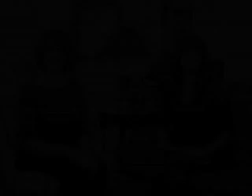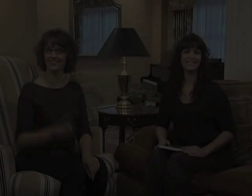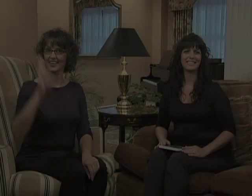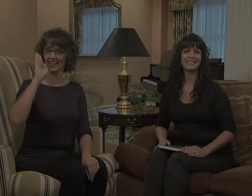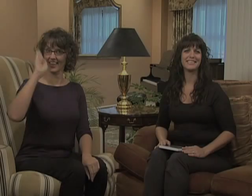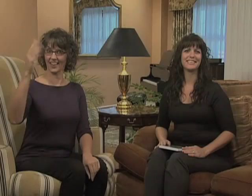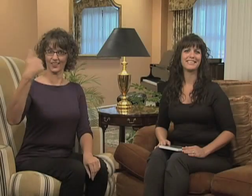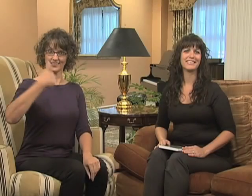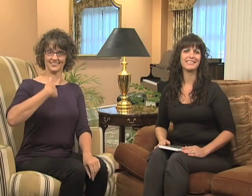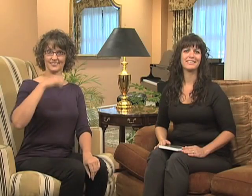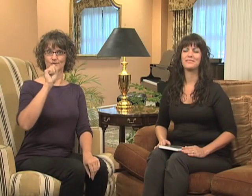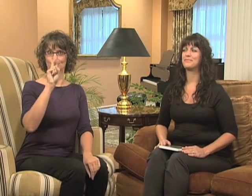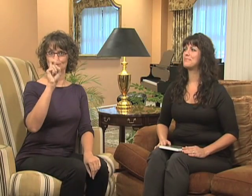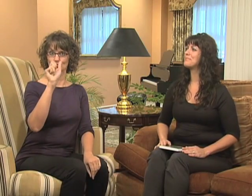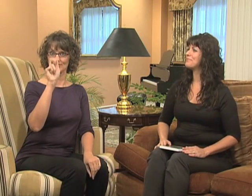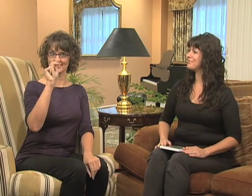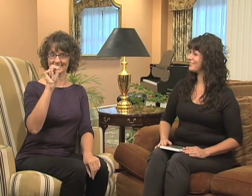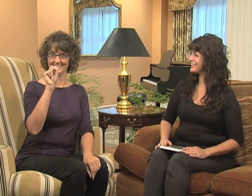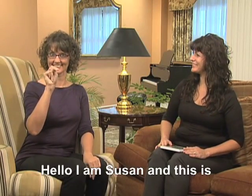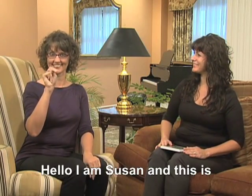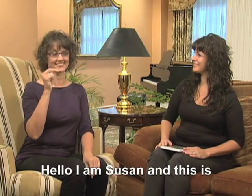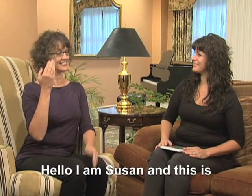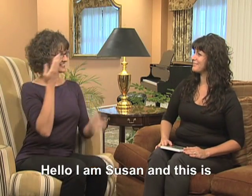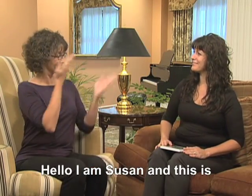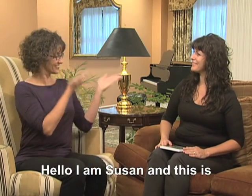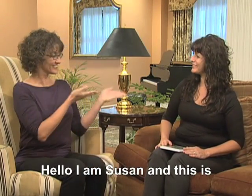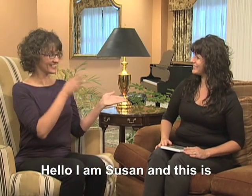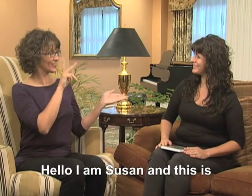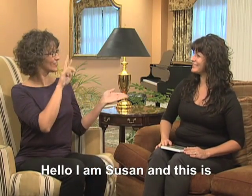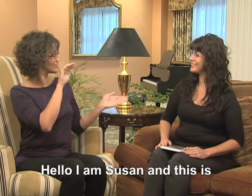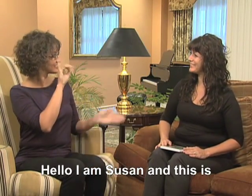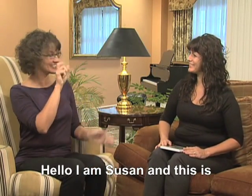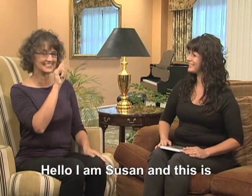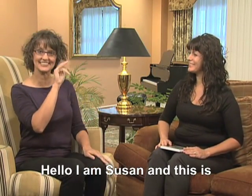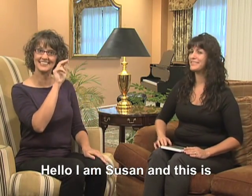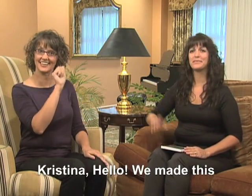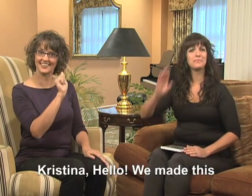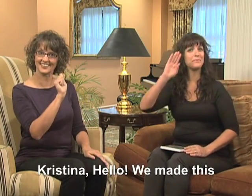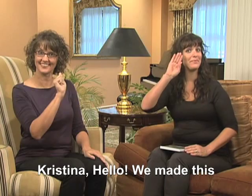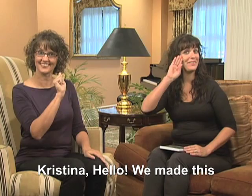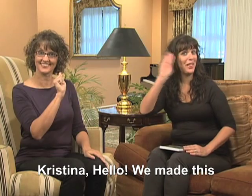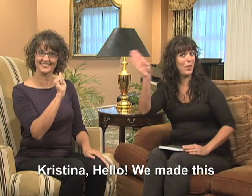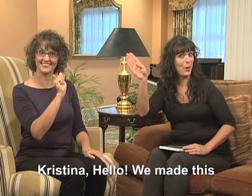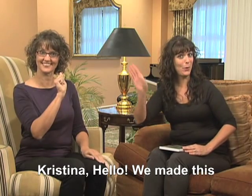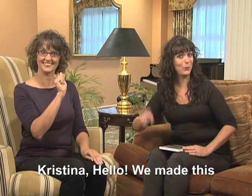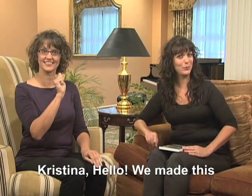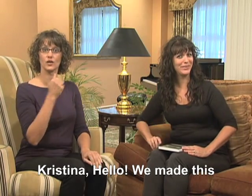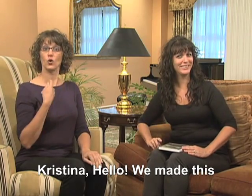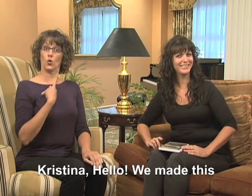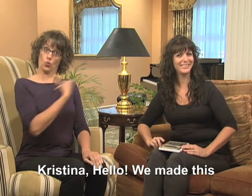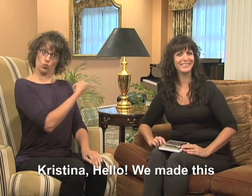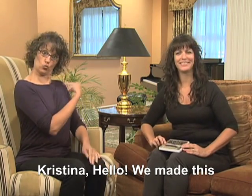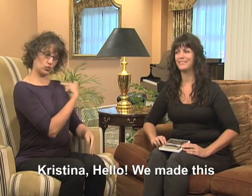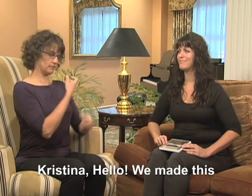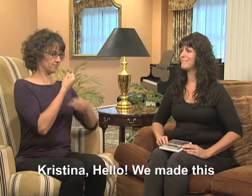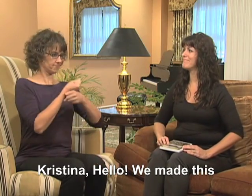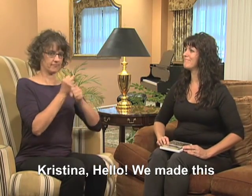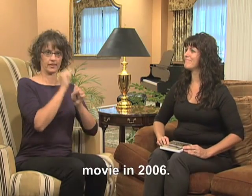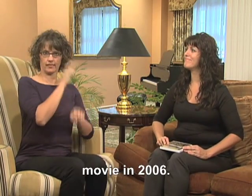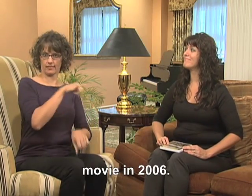Hello, I'm Susan and this is Christina. Hello. We made this movie